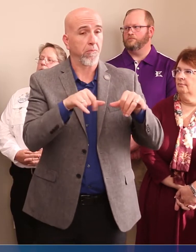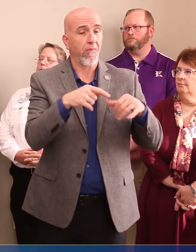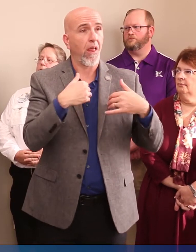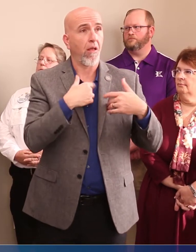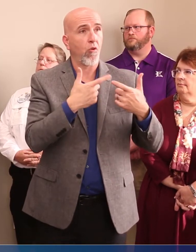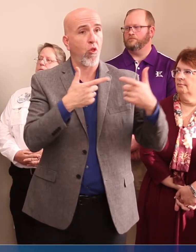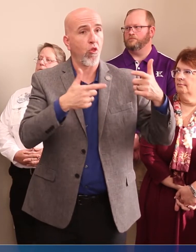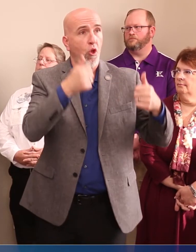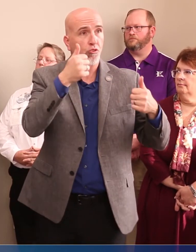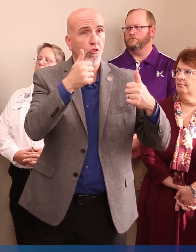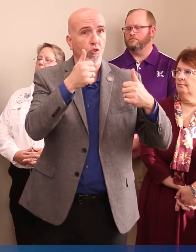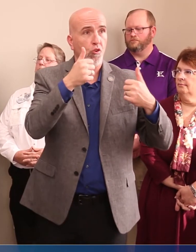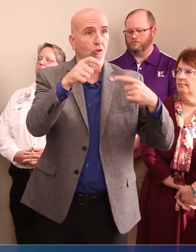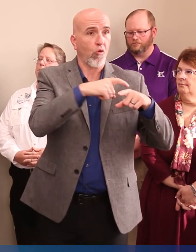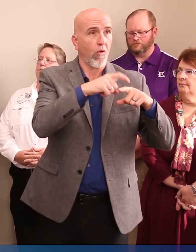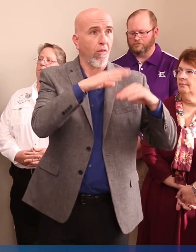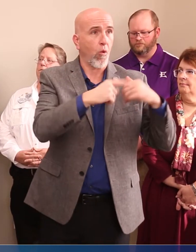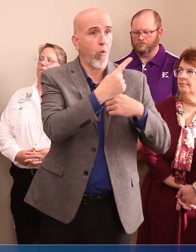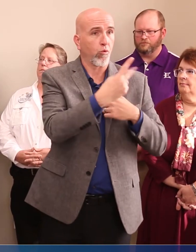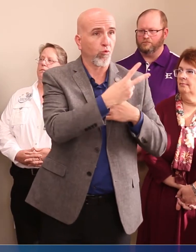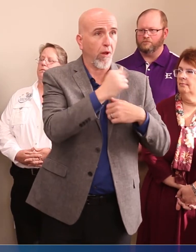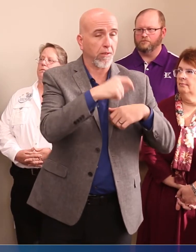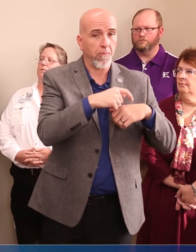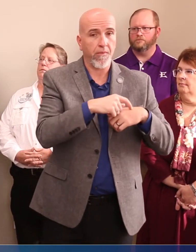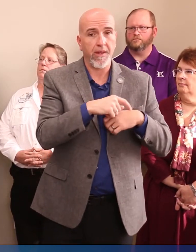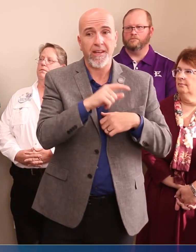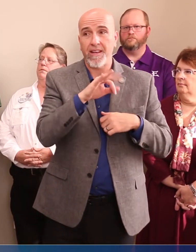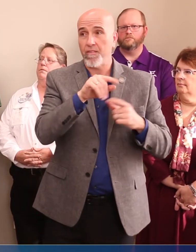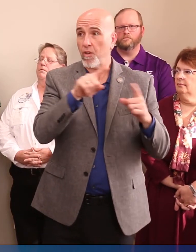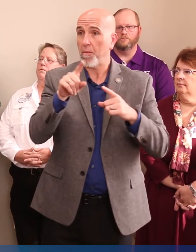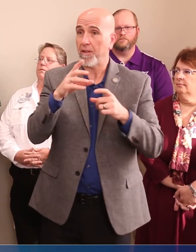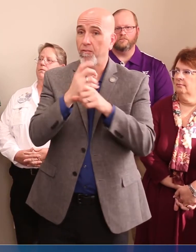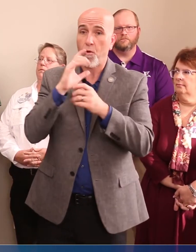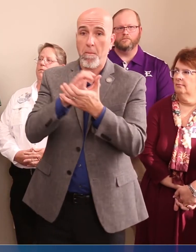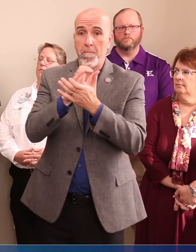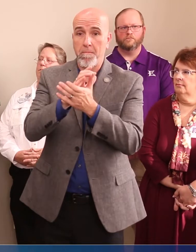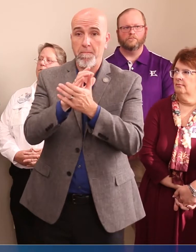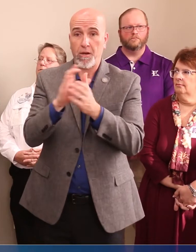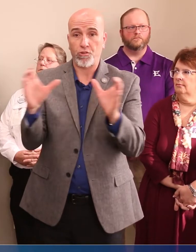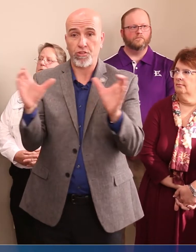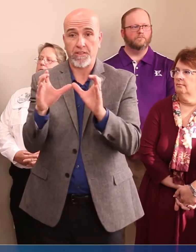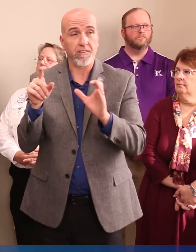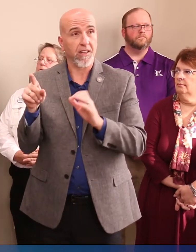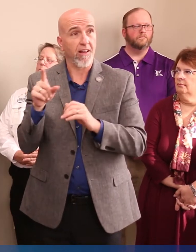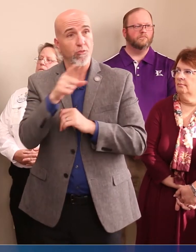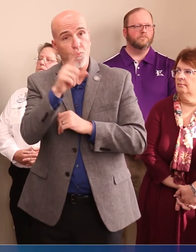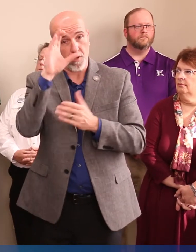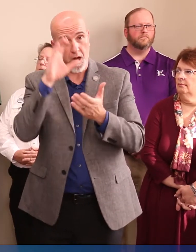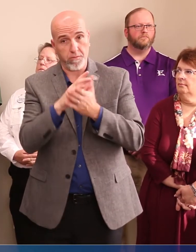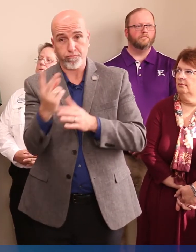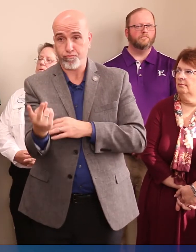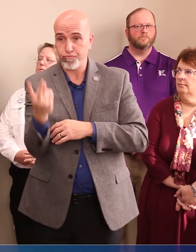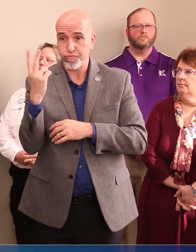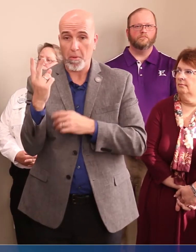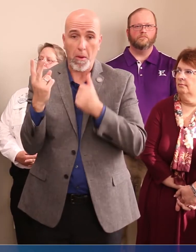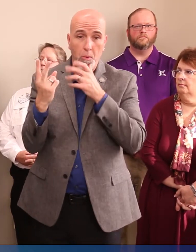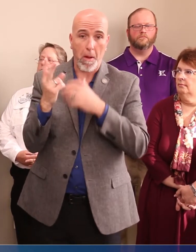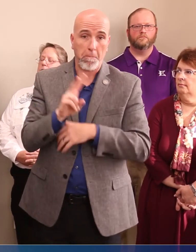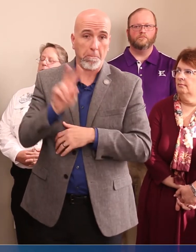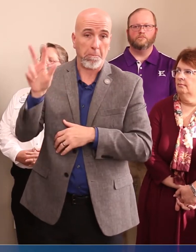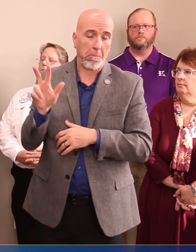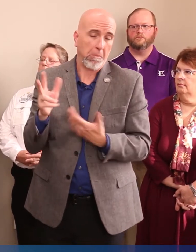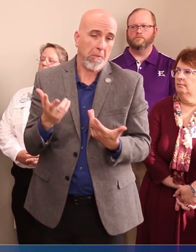larger calls than one or two at a time. If you come in to get a marriage certificate, that's you and your hubby and maybe your mom.